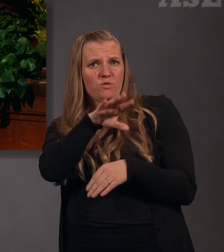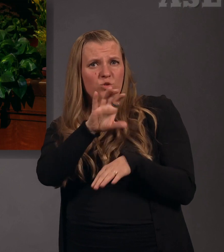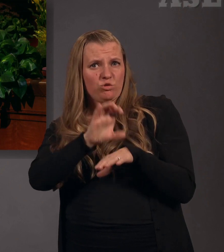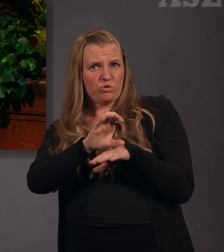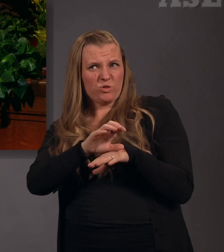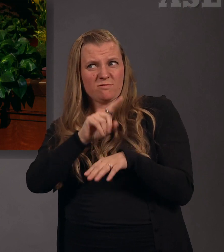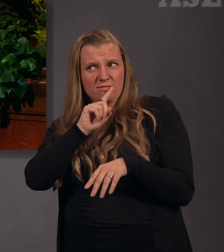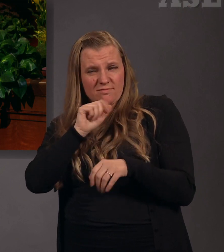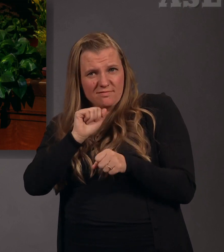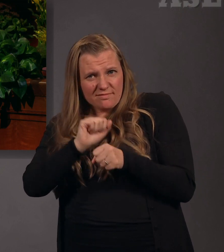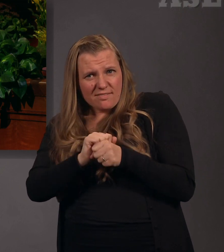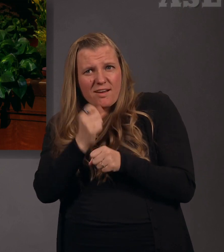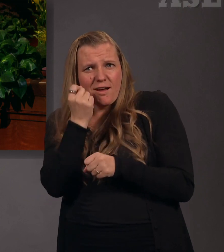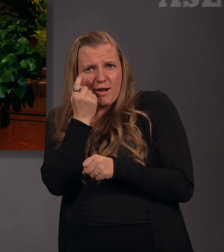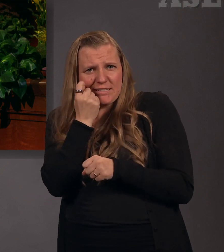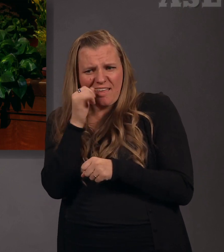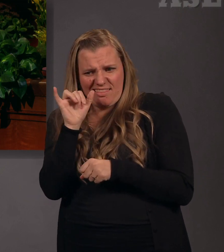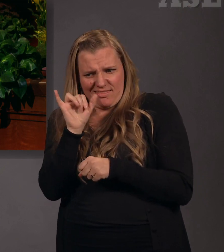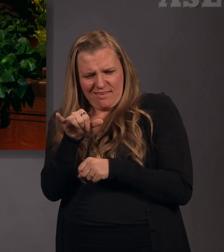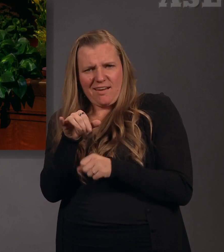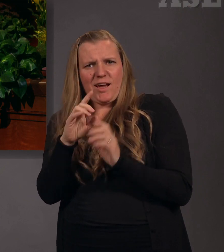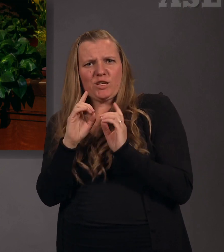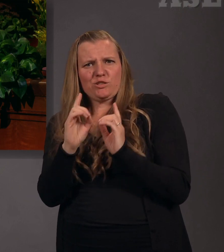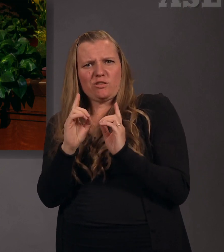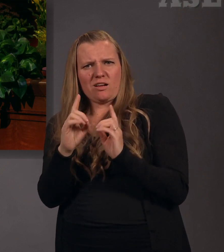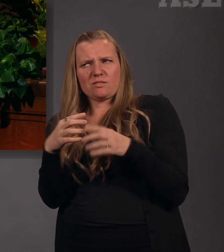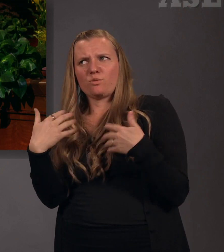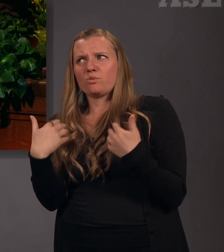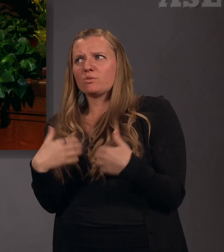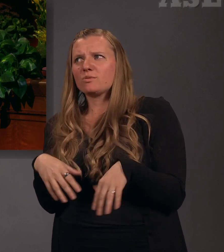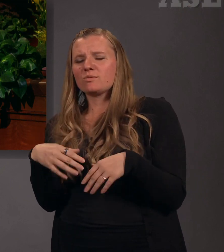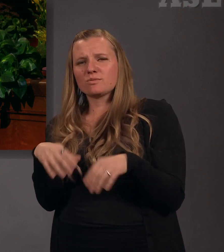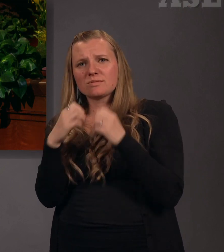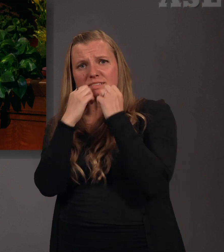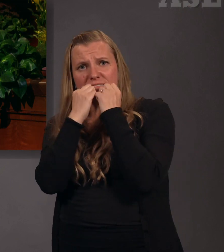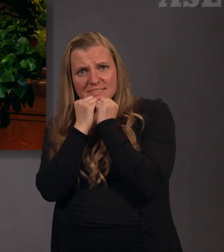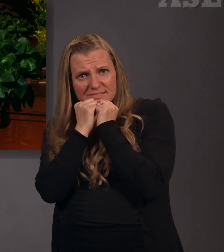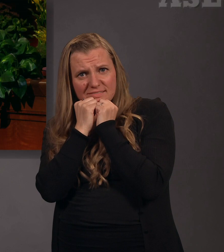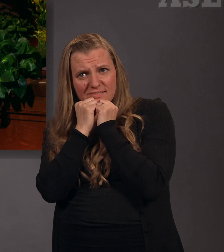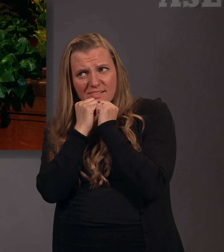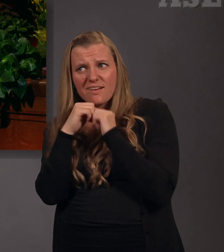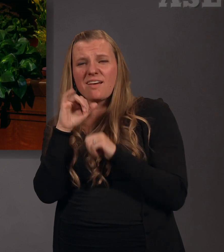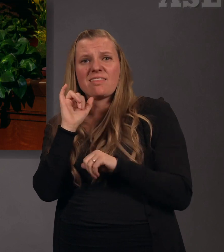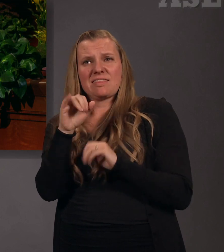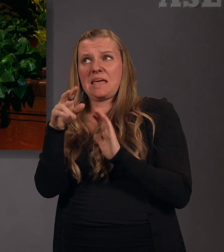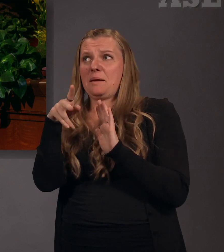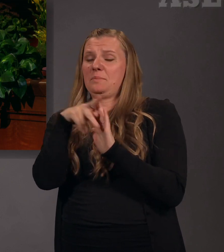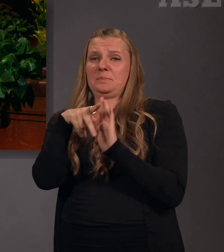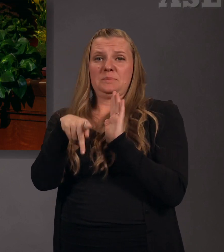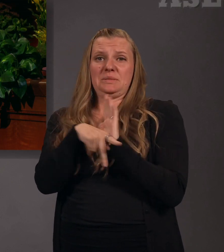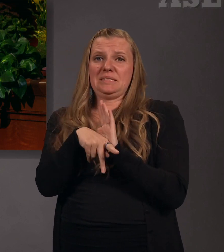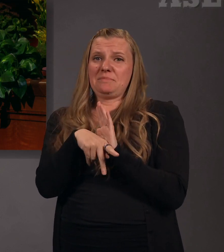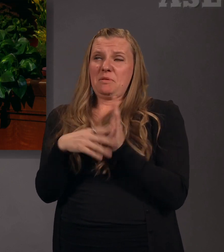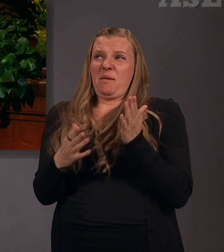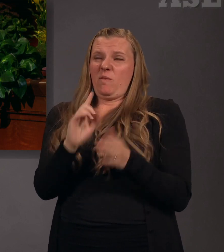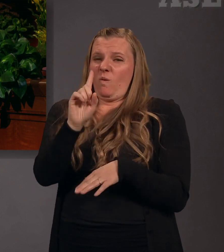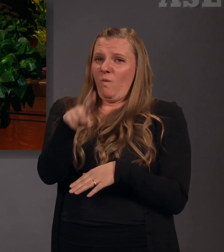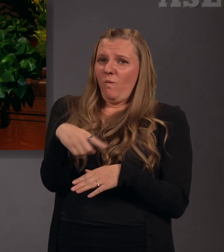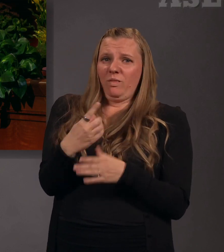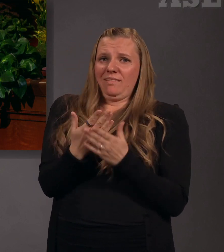of your faith truly understand just how profound this doctrine is? He added, this may well be one of